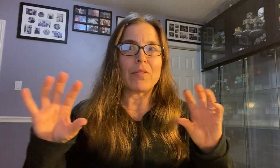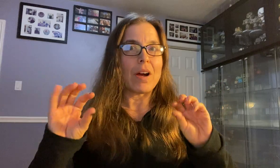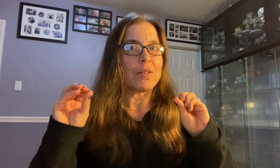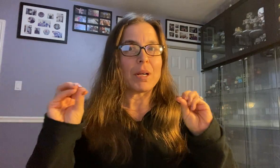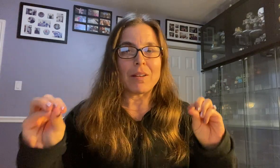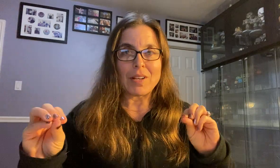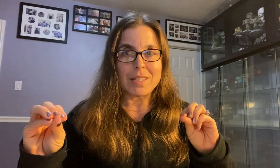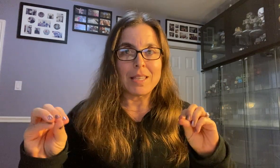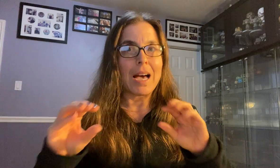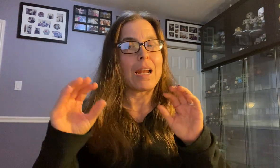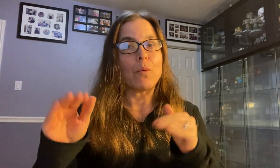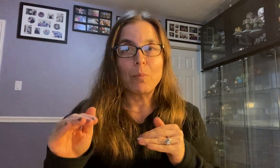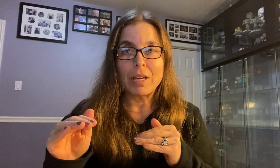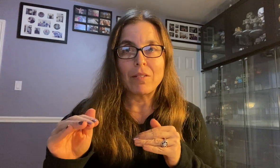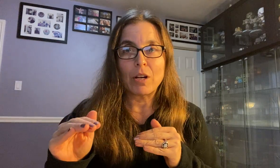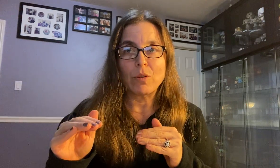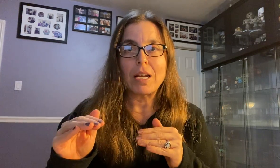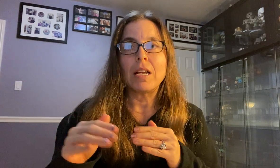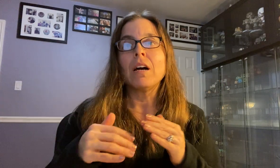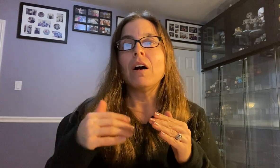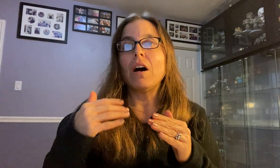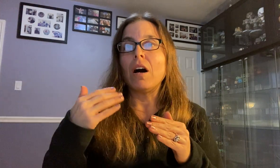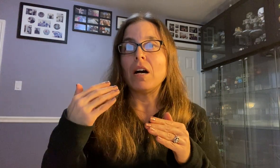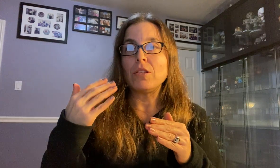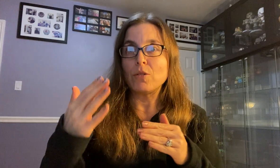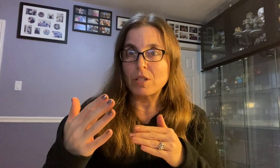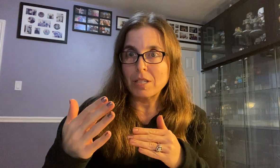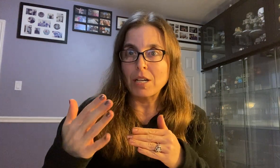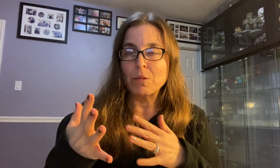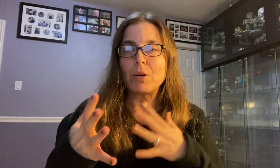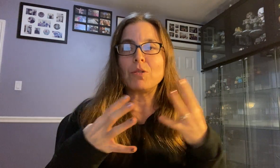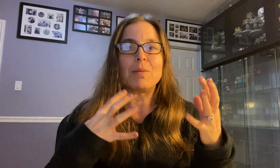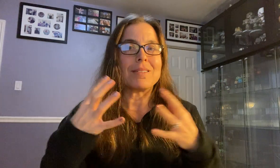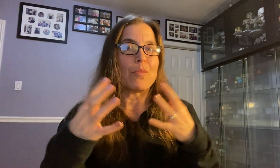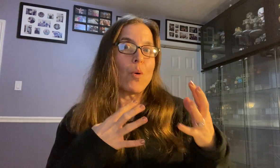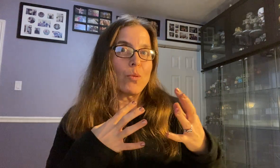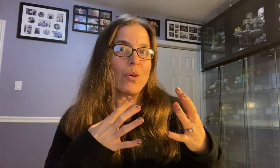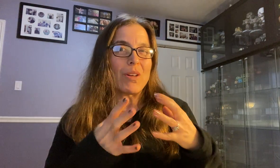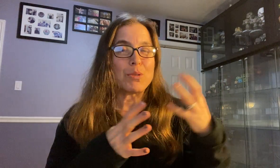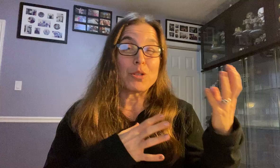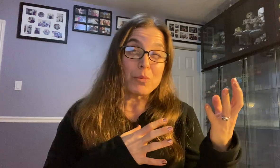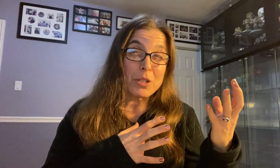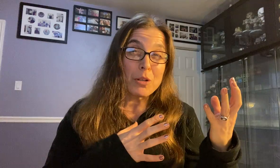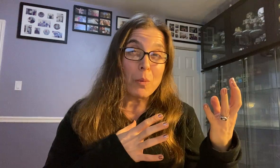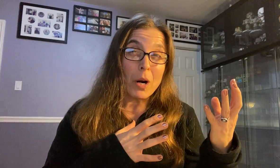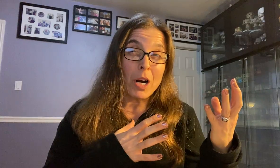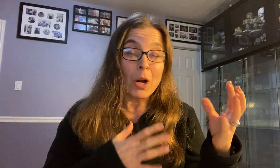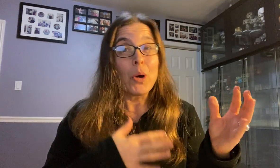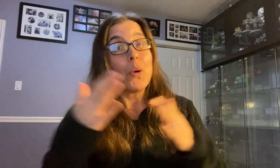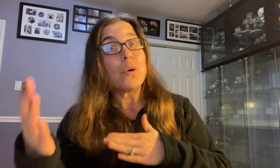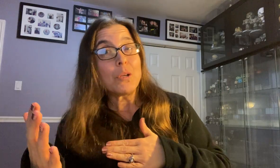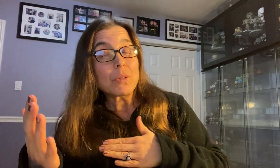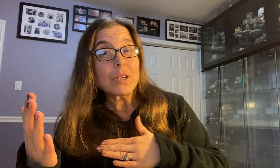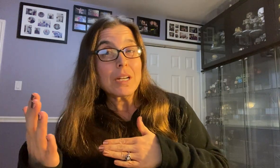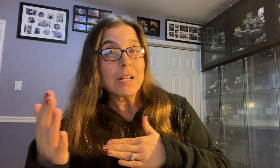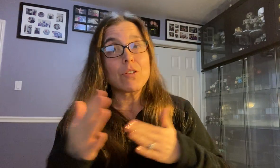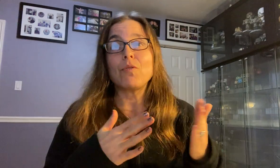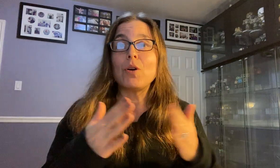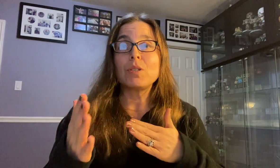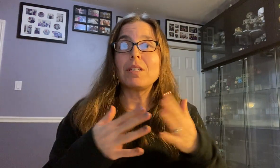for everybody. If I see that, I won't be giving credit on those discussion posts because I won't know if that was your original work or you were looking at other folks. And